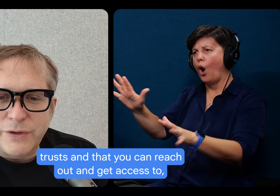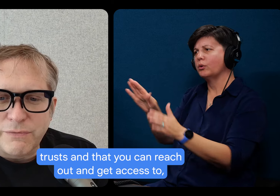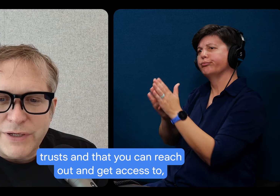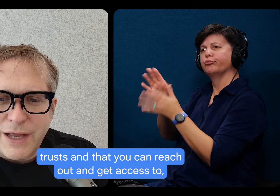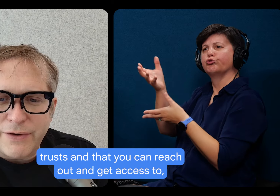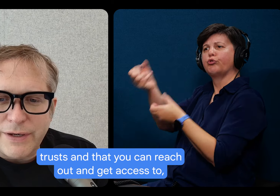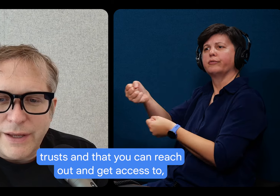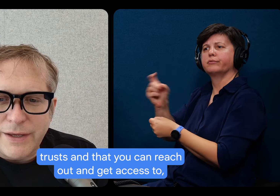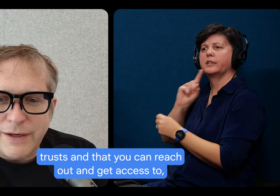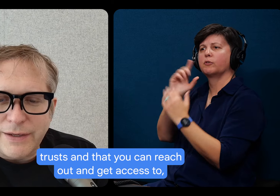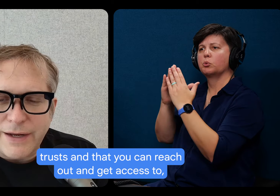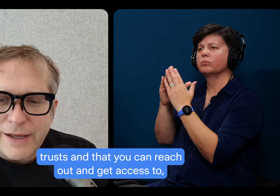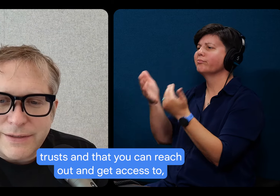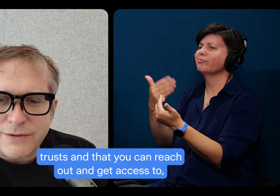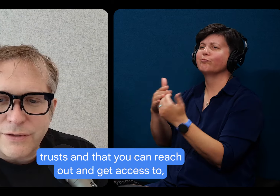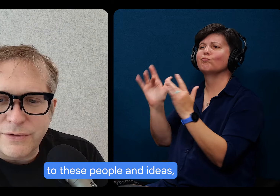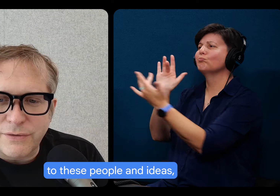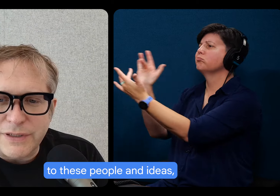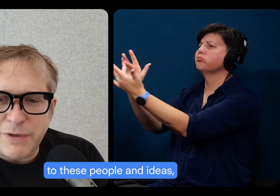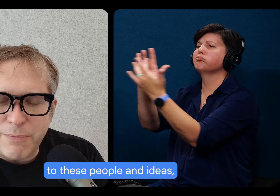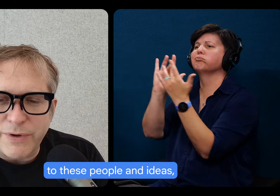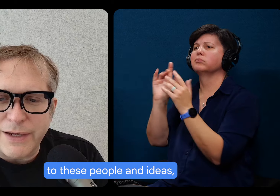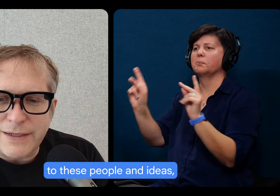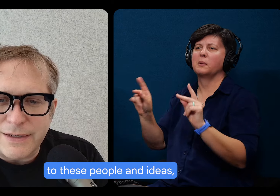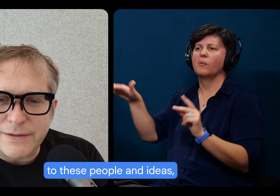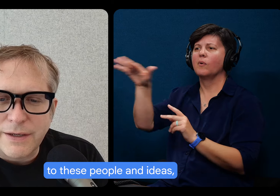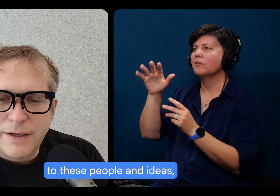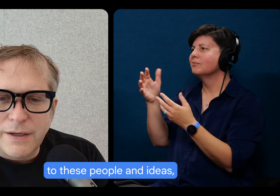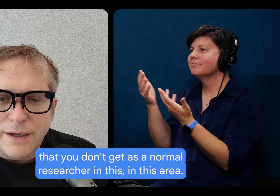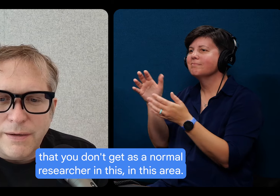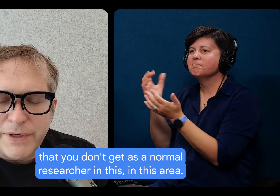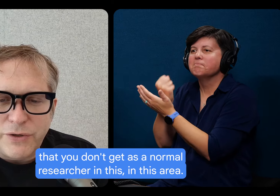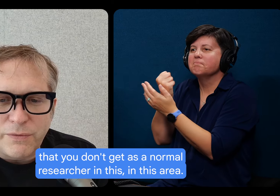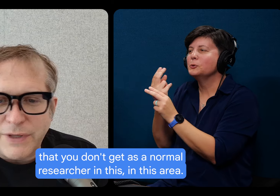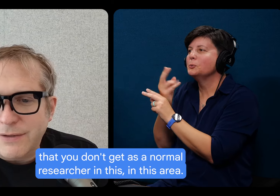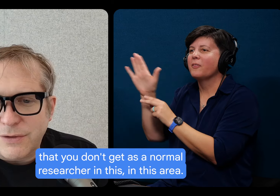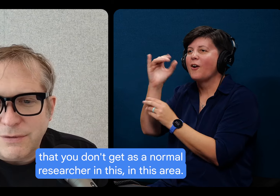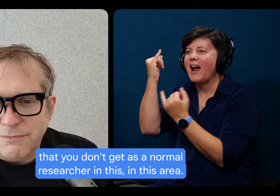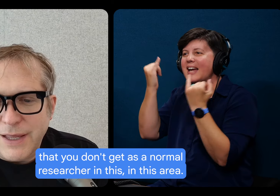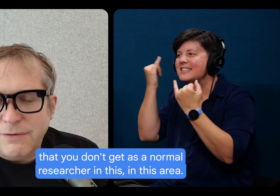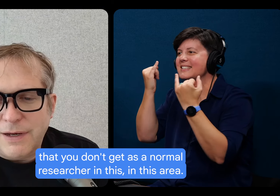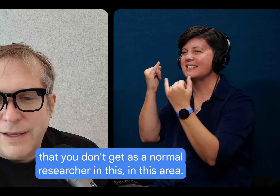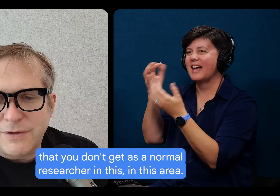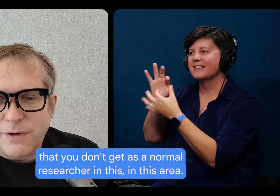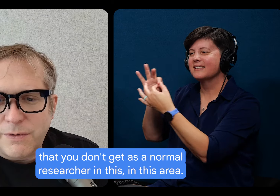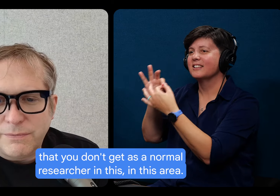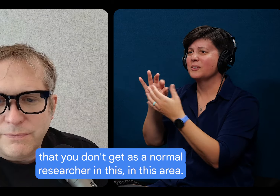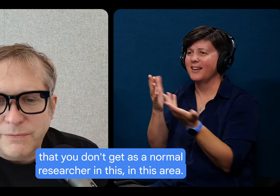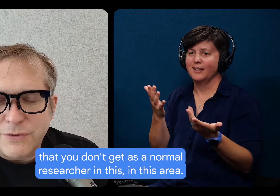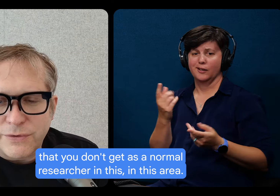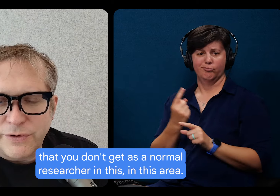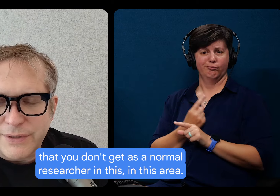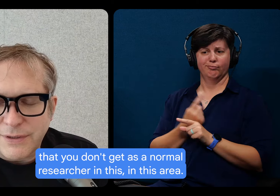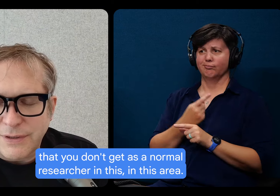that you can reach out and, and, and get access to, to these people and ideas, um, that you don't get, get as a normal